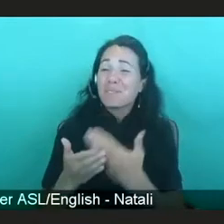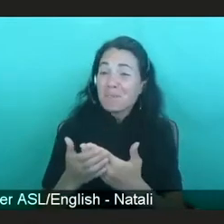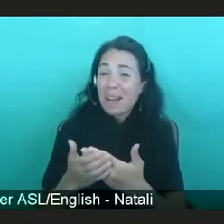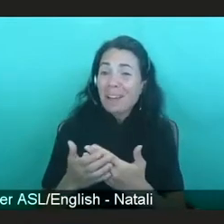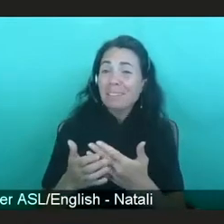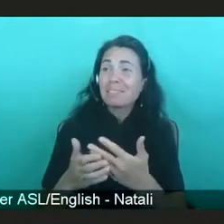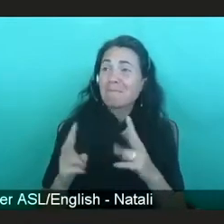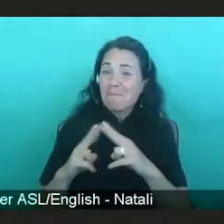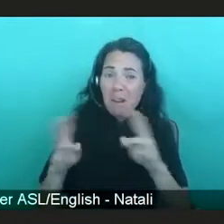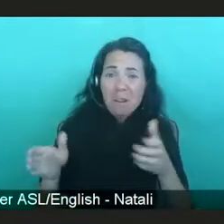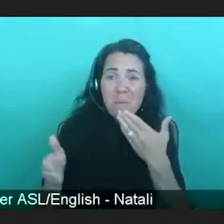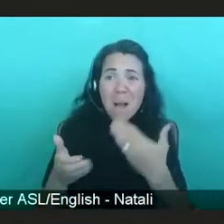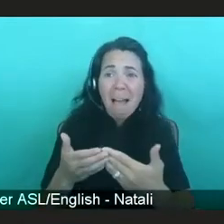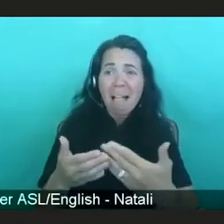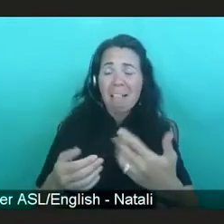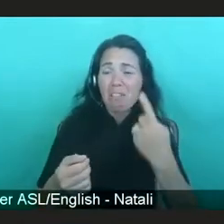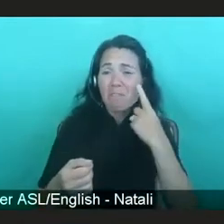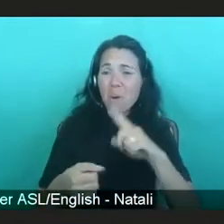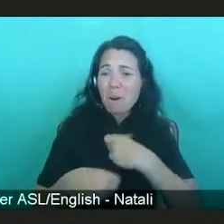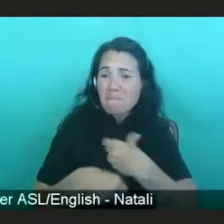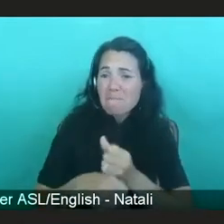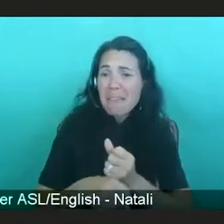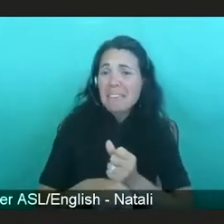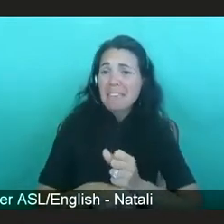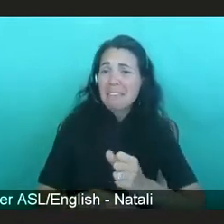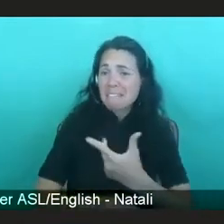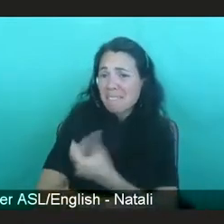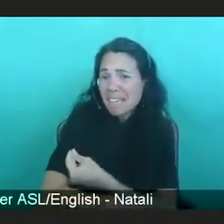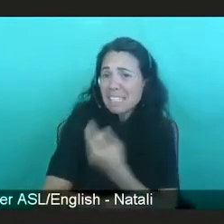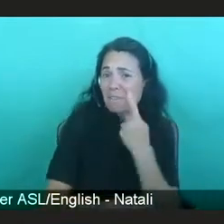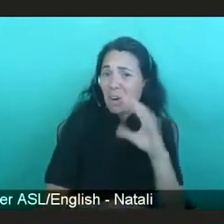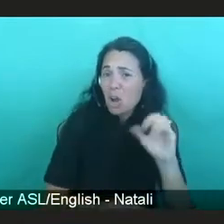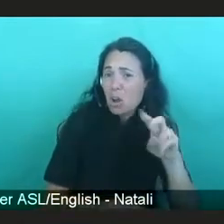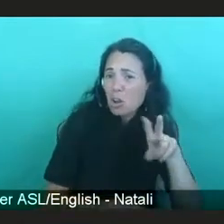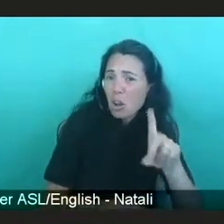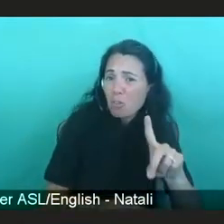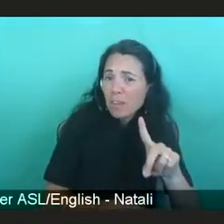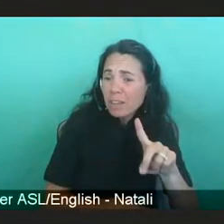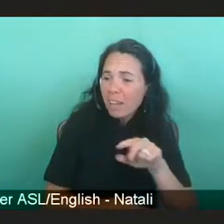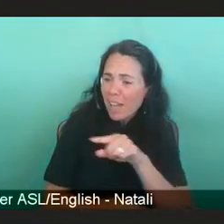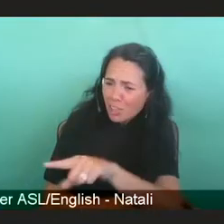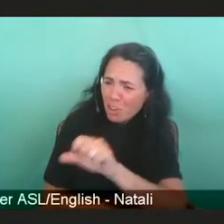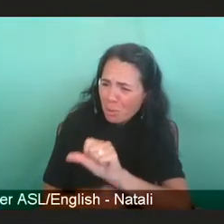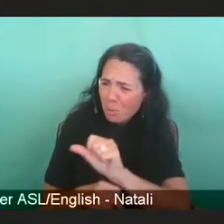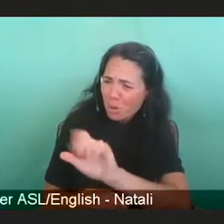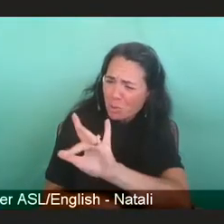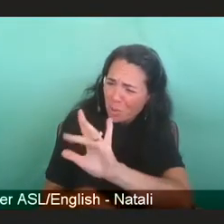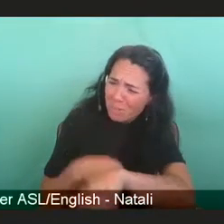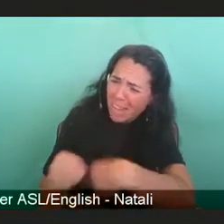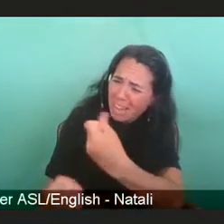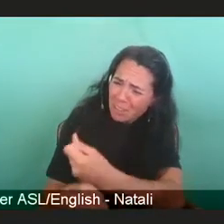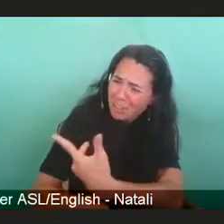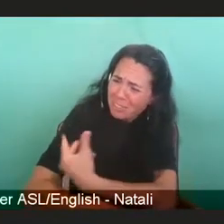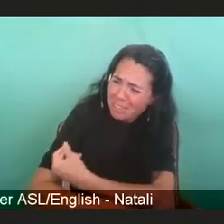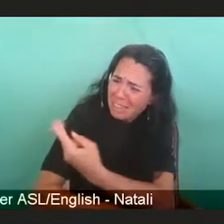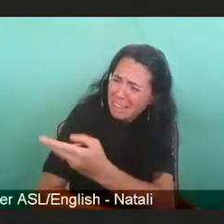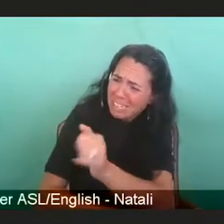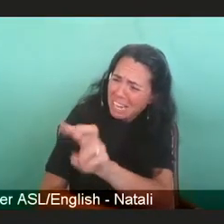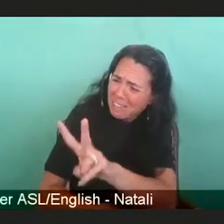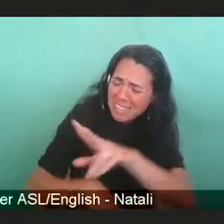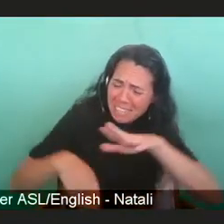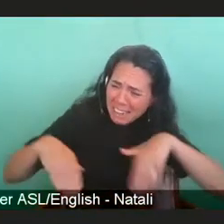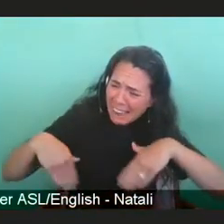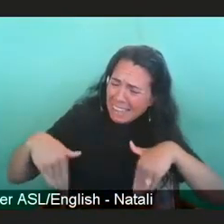for COVID, okay? You guys have been working for 25 years on a vaccine for HIV, and we're not there yet.